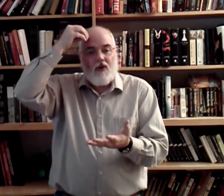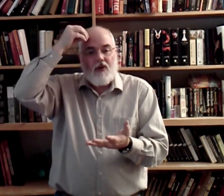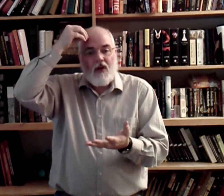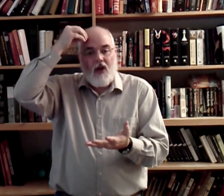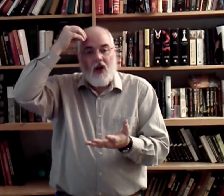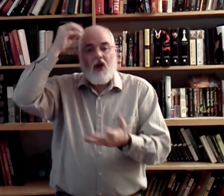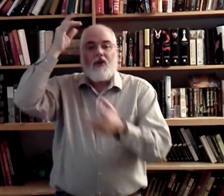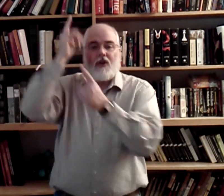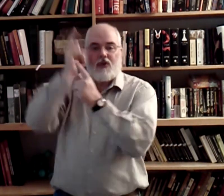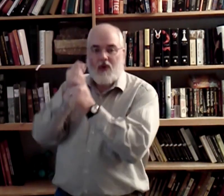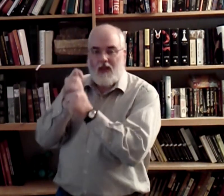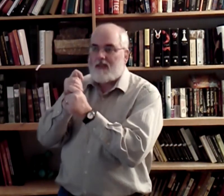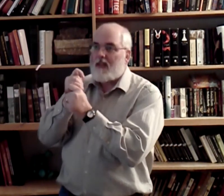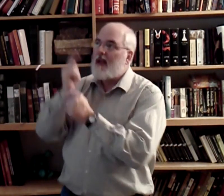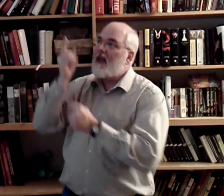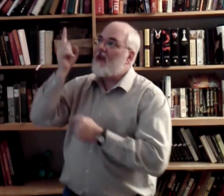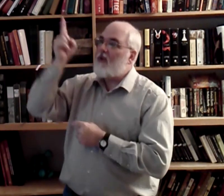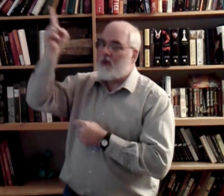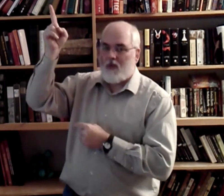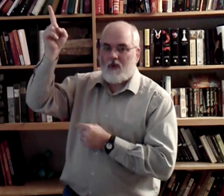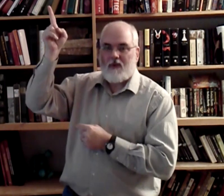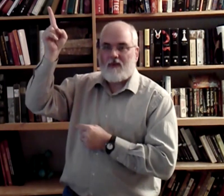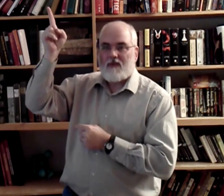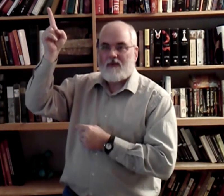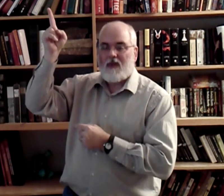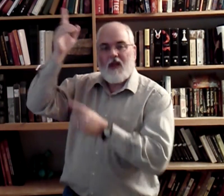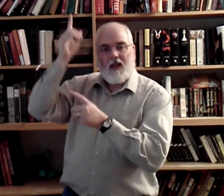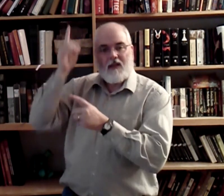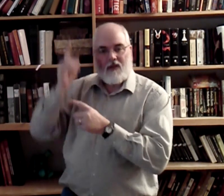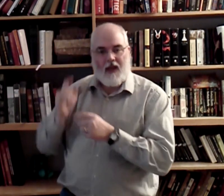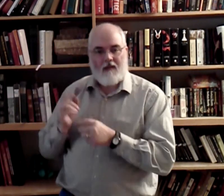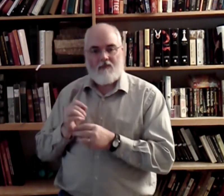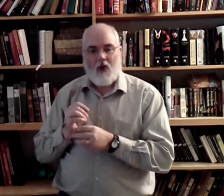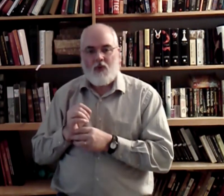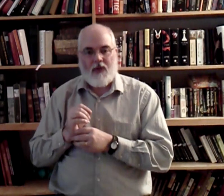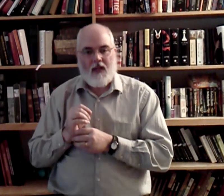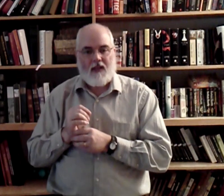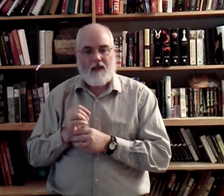to trust you. Okay? No new signs there.